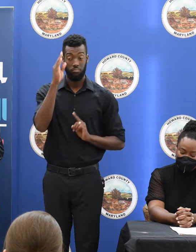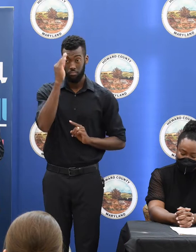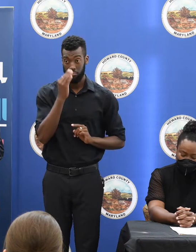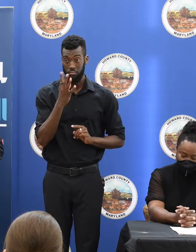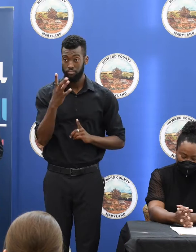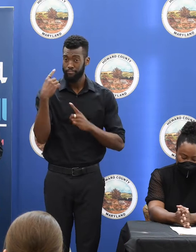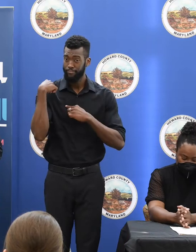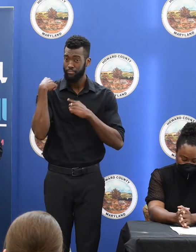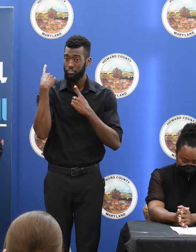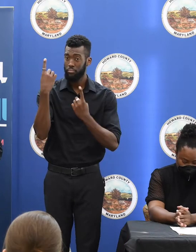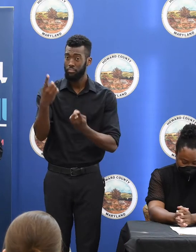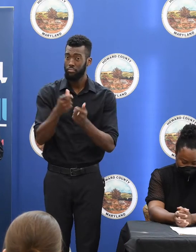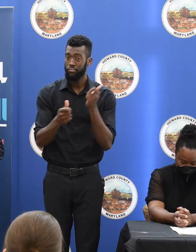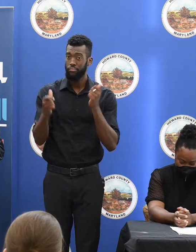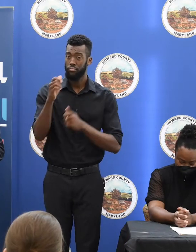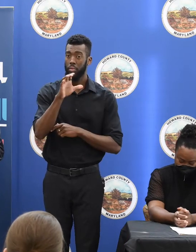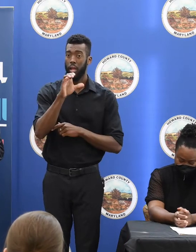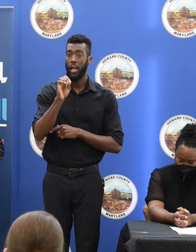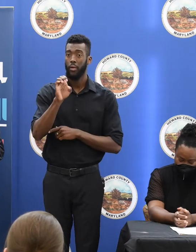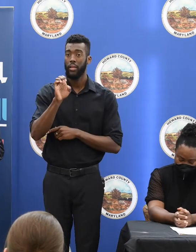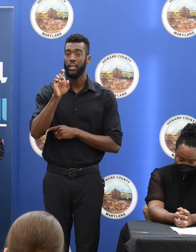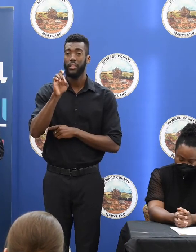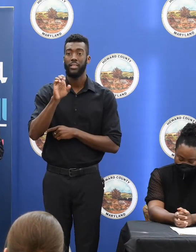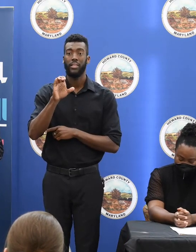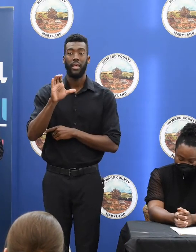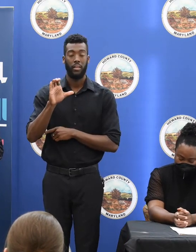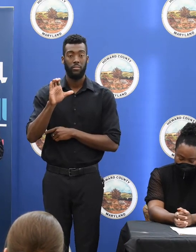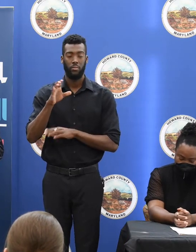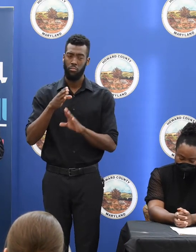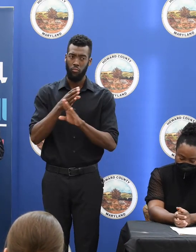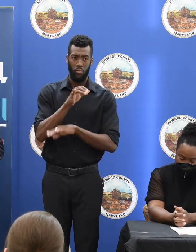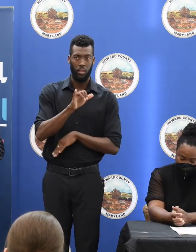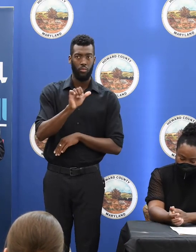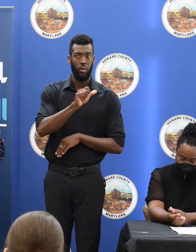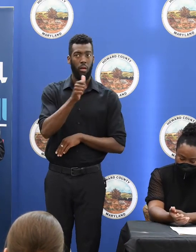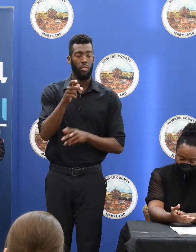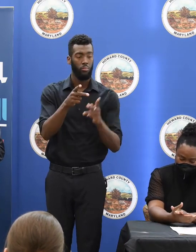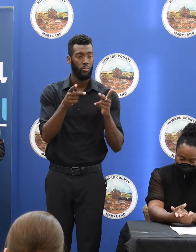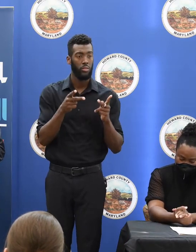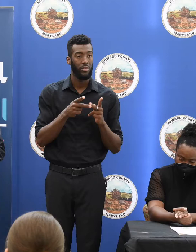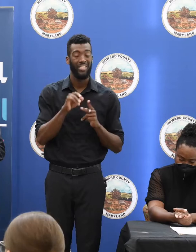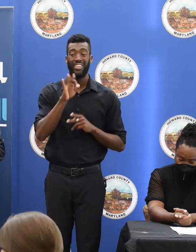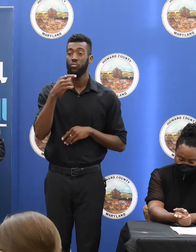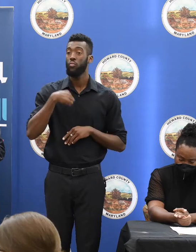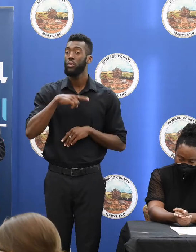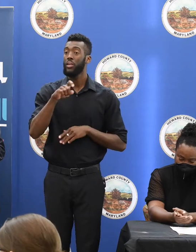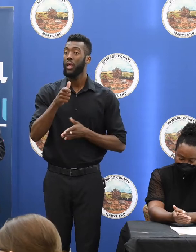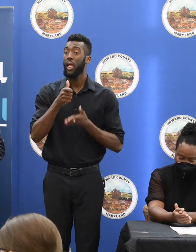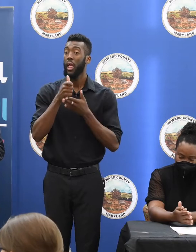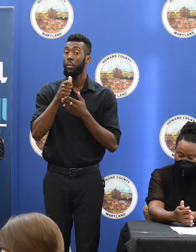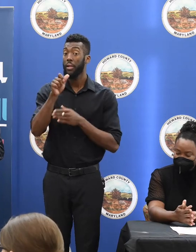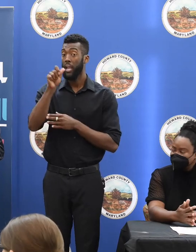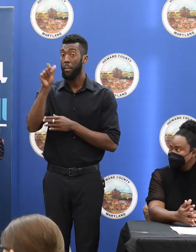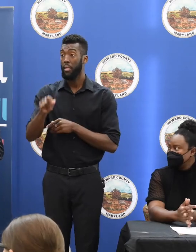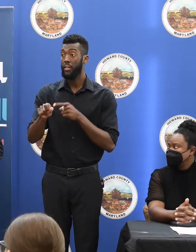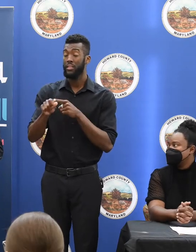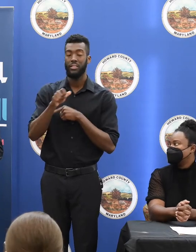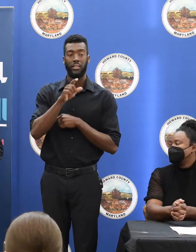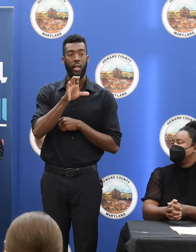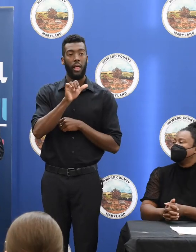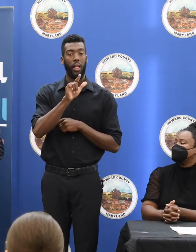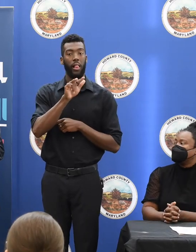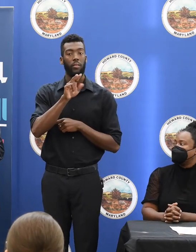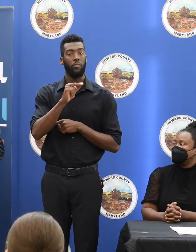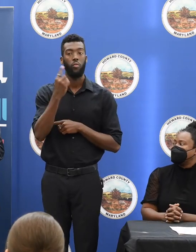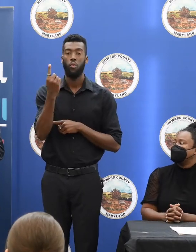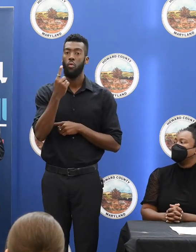since he's been County Executive, and even before that as County Councilperson, whenever we needed help in Annapolis, he was always there,